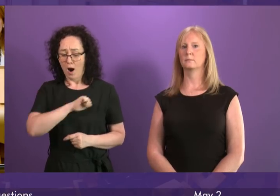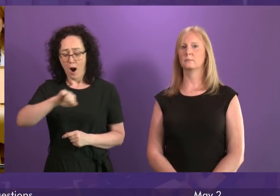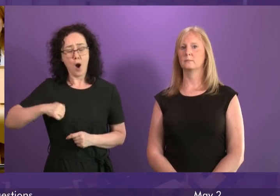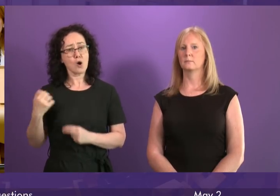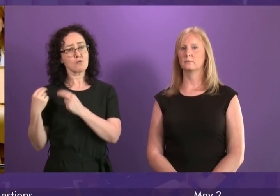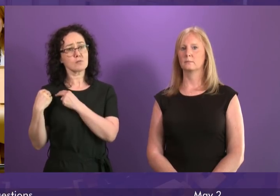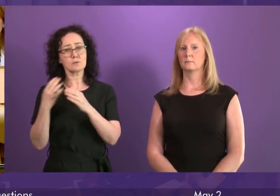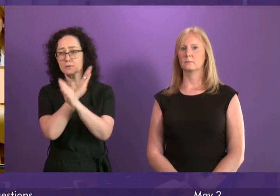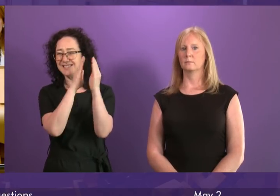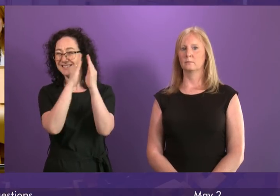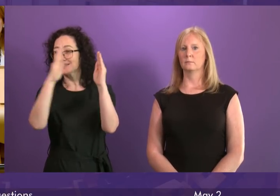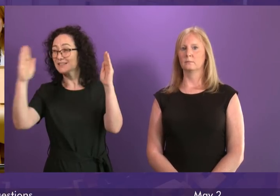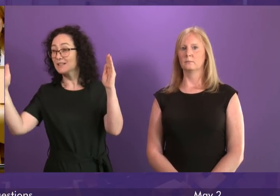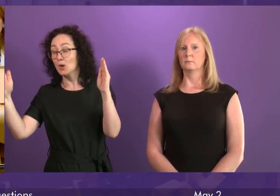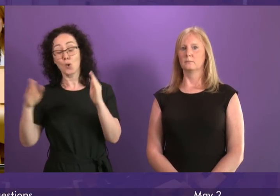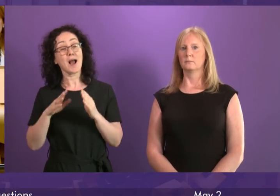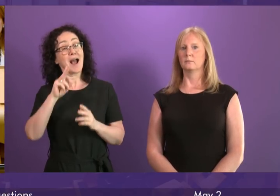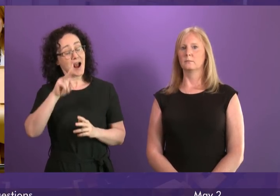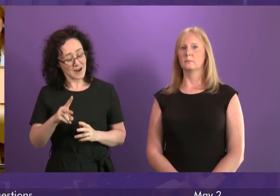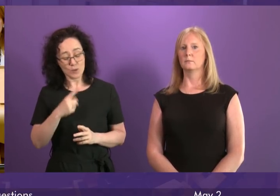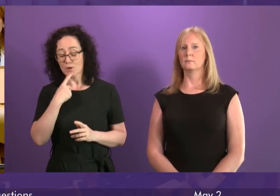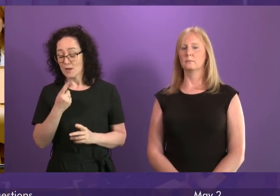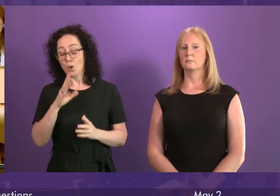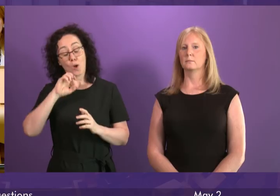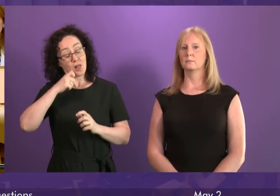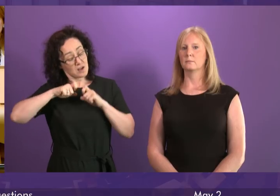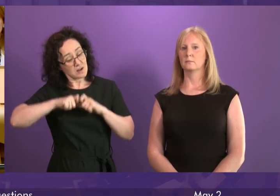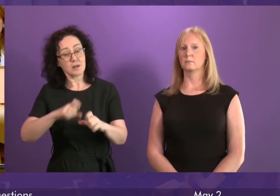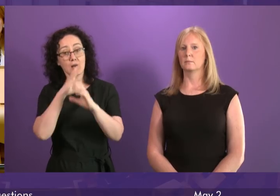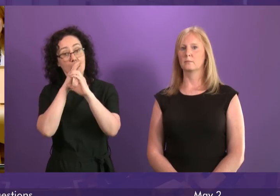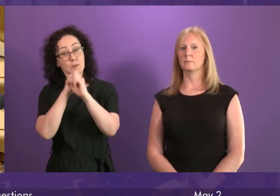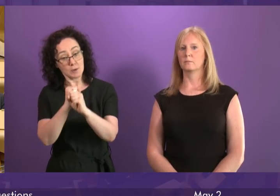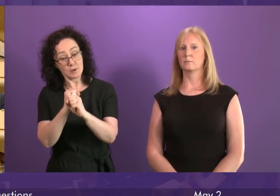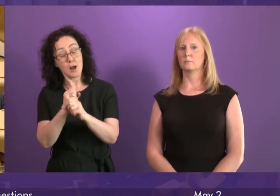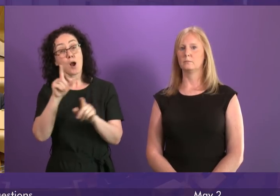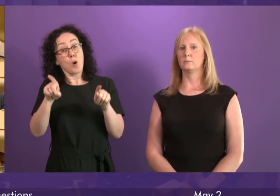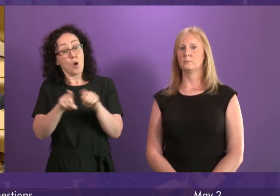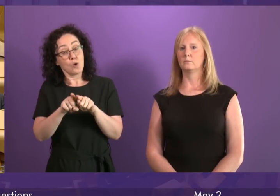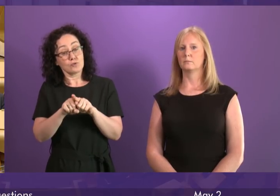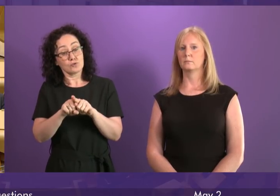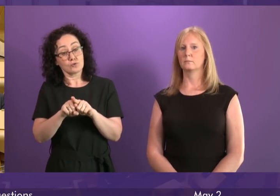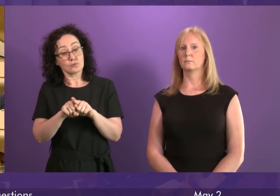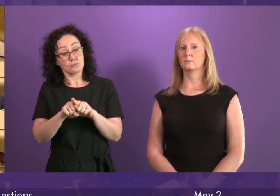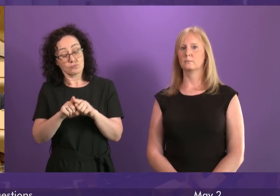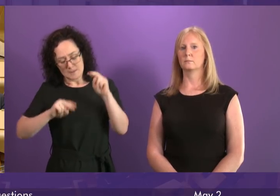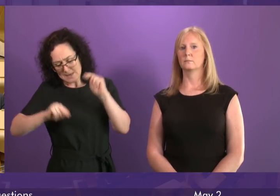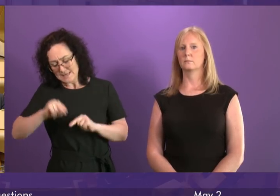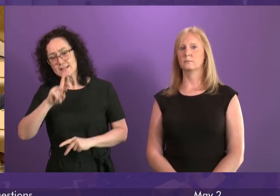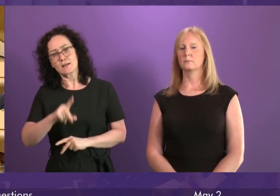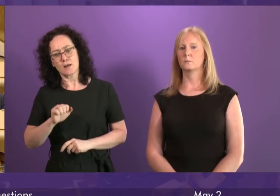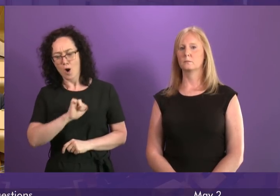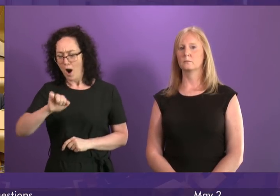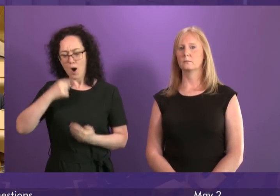renewed commitment that we have made today will mean that we have to look carefully at every single policy. Because where I absolutely agree with Alison Johnson